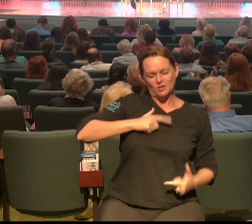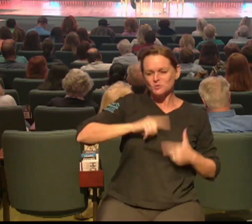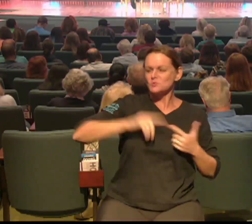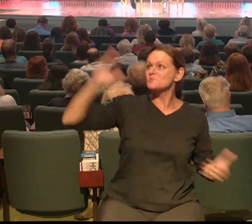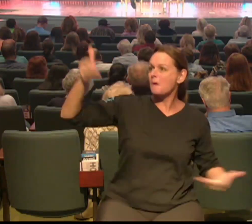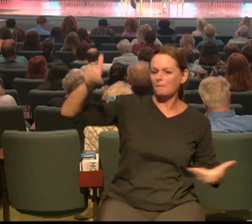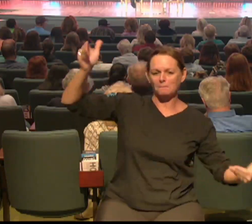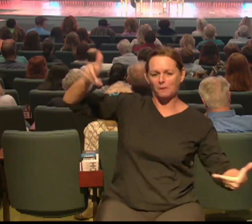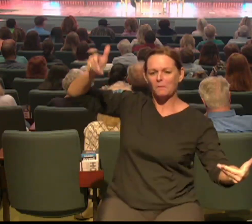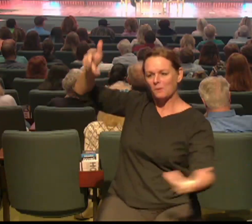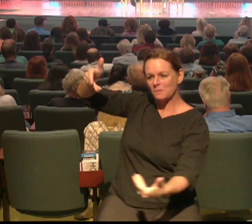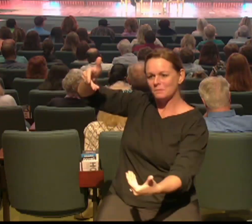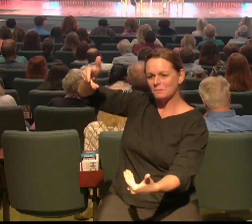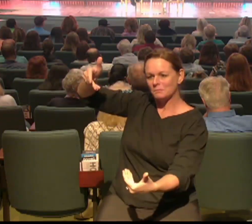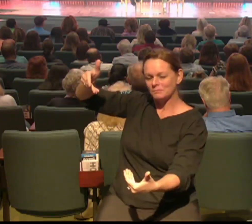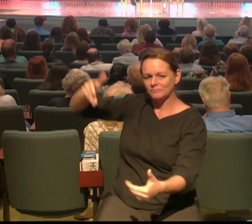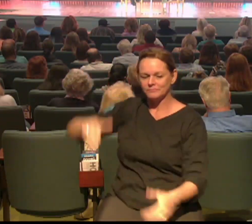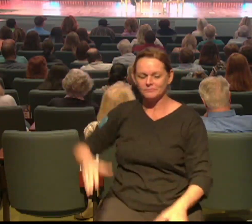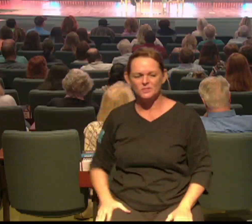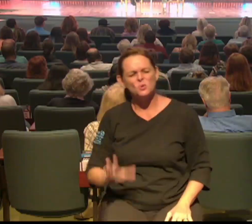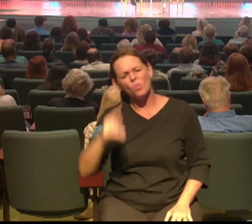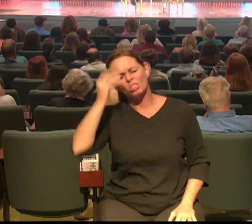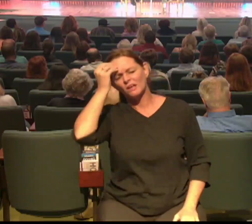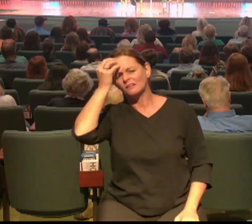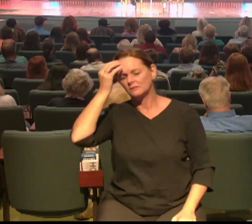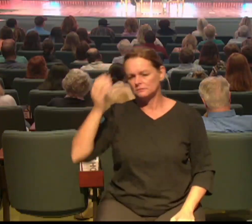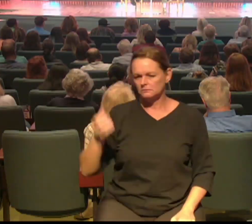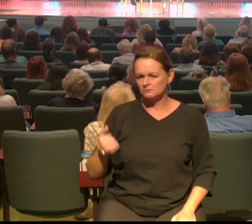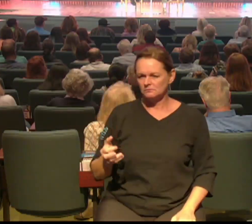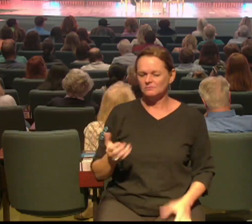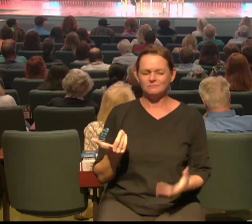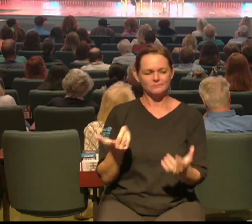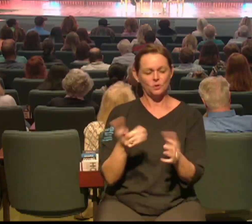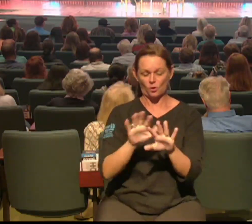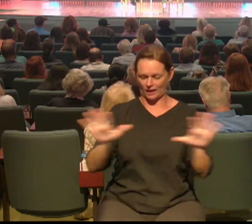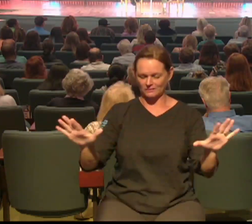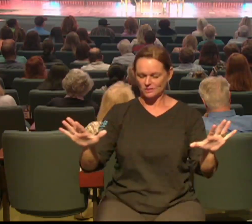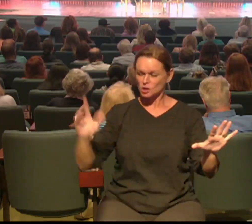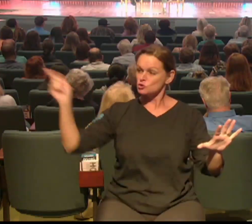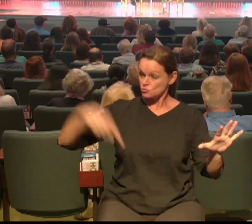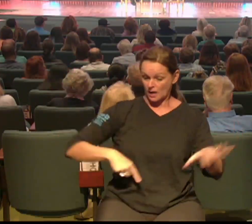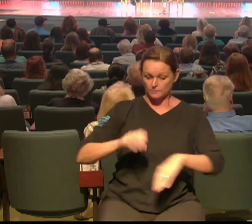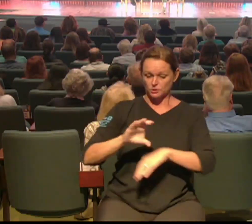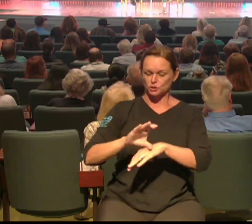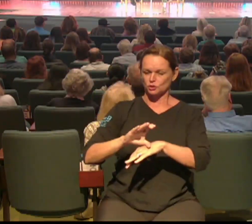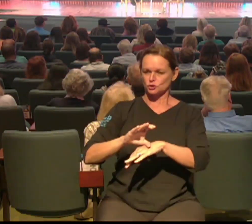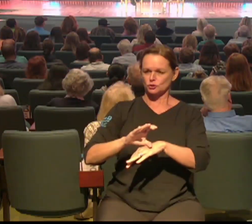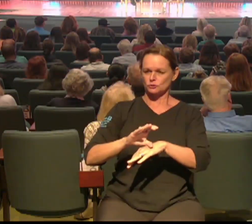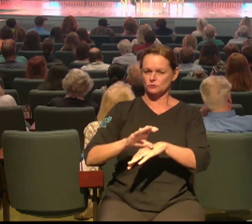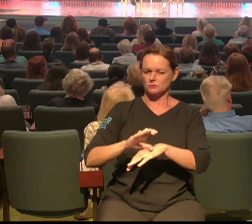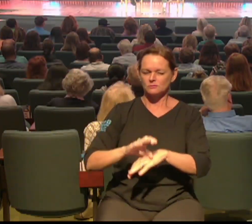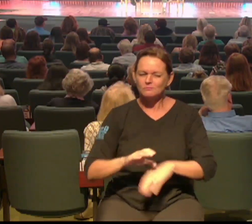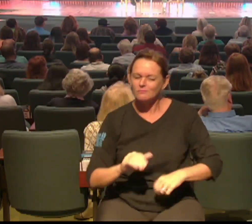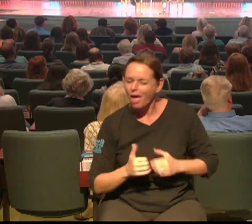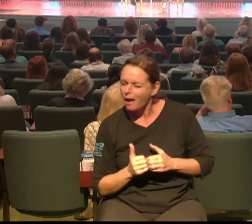room, right, you didn't get here by yourself. Somebody, somebody had to tell you the message.